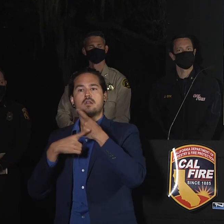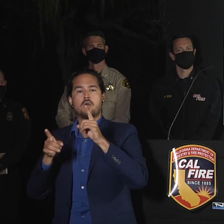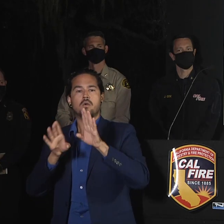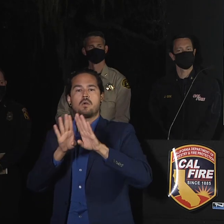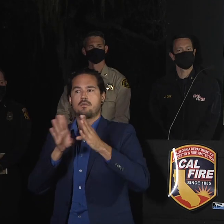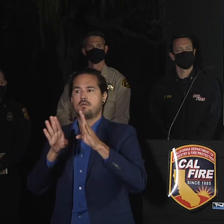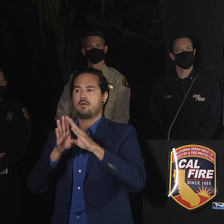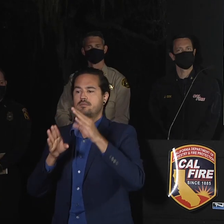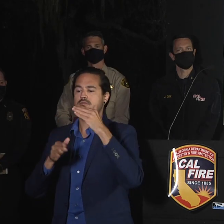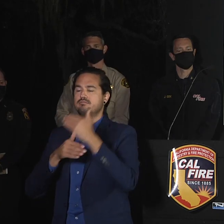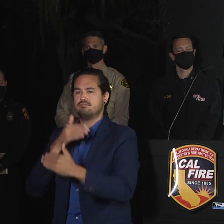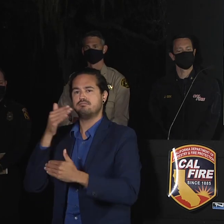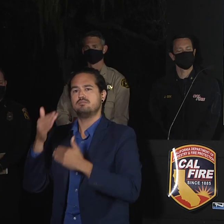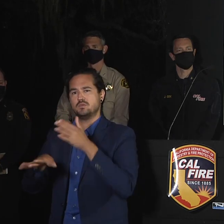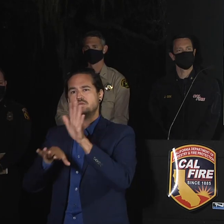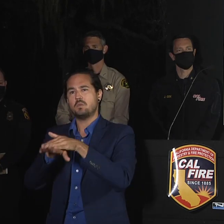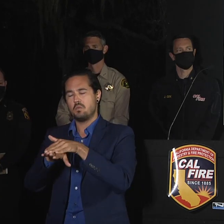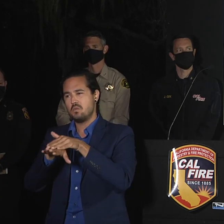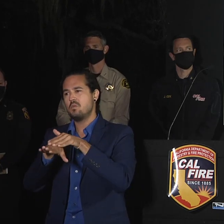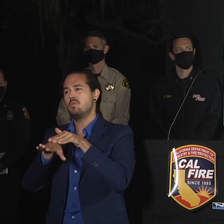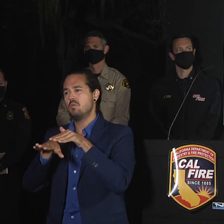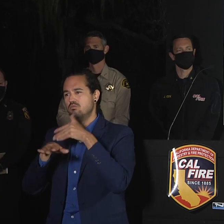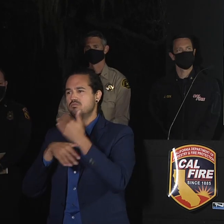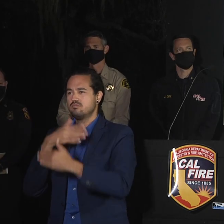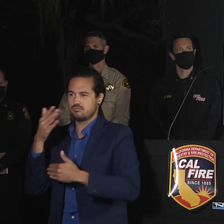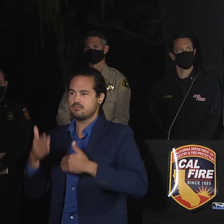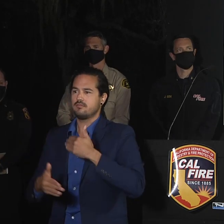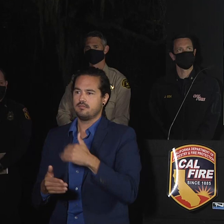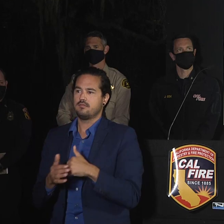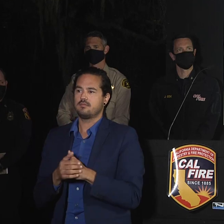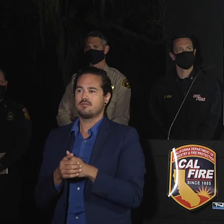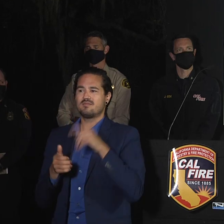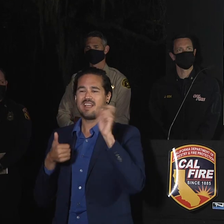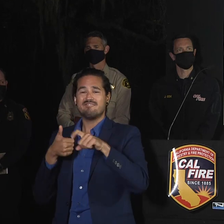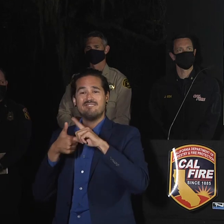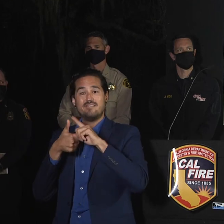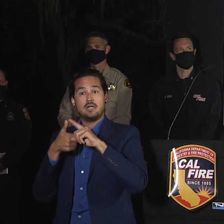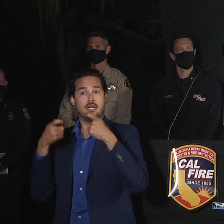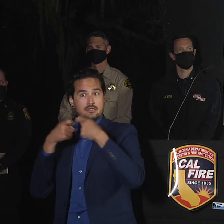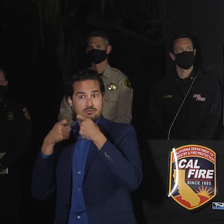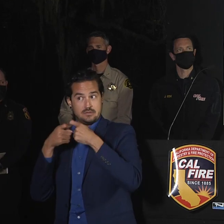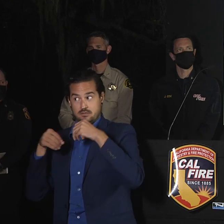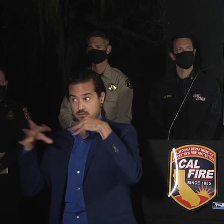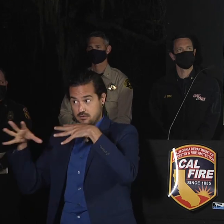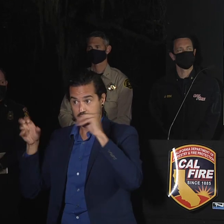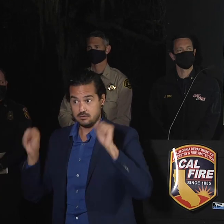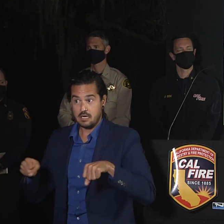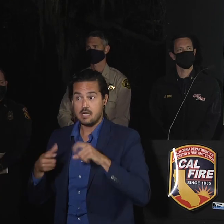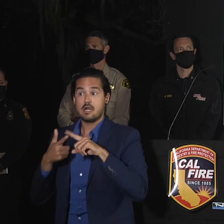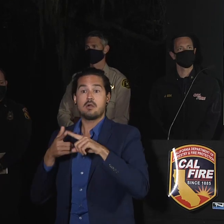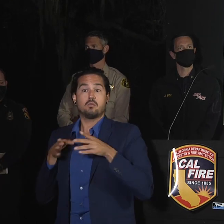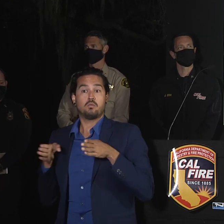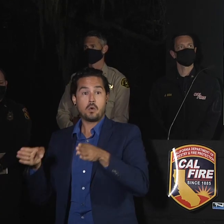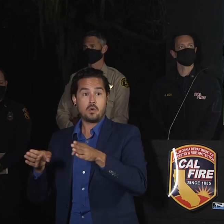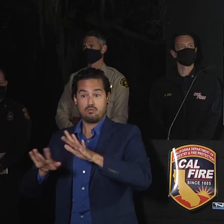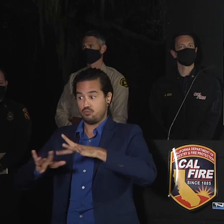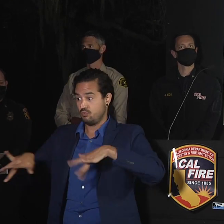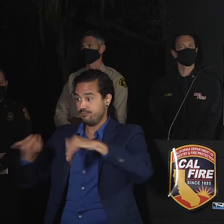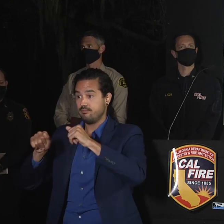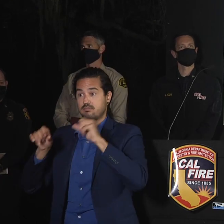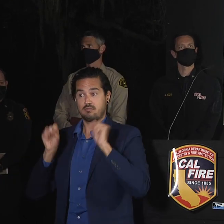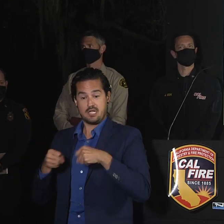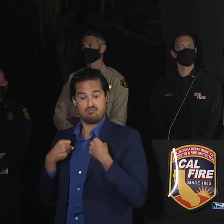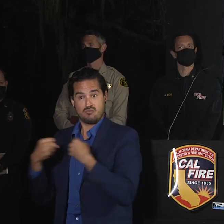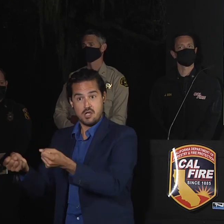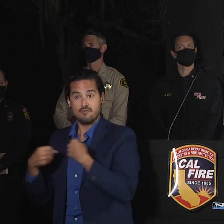ensure that we have electricity. We need to ensure the roadways are safe to travel. We need to make sure that